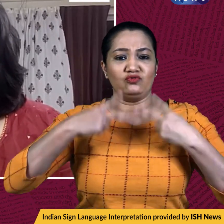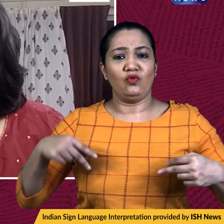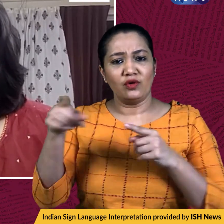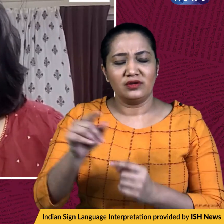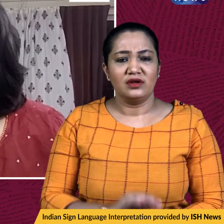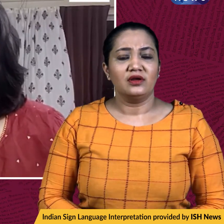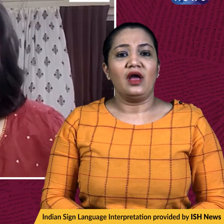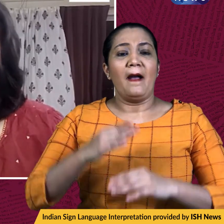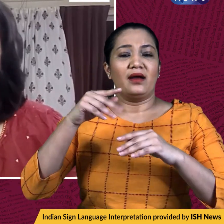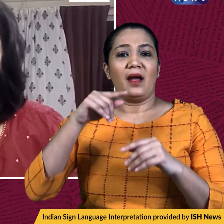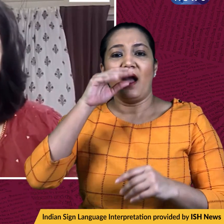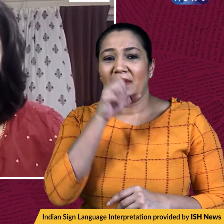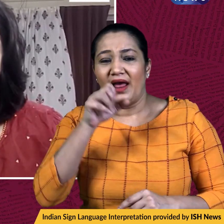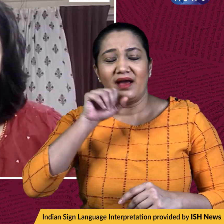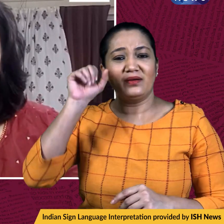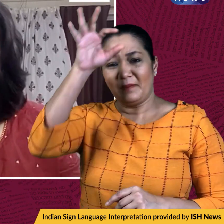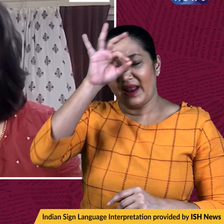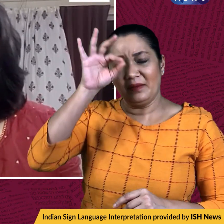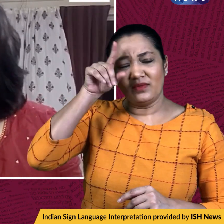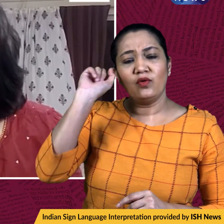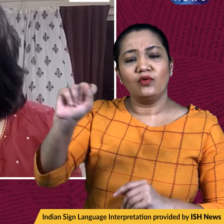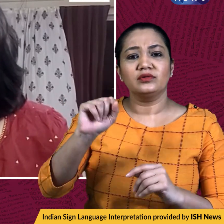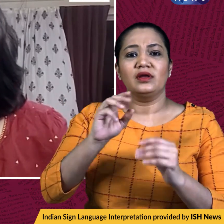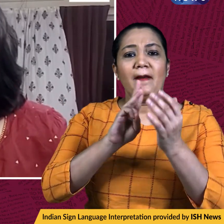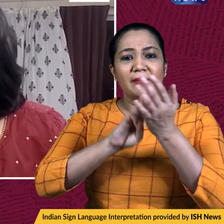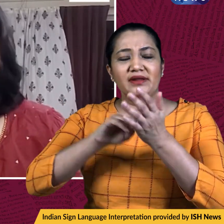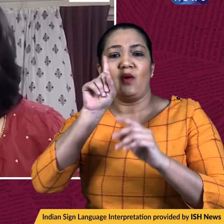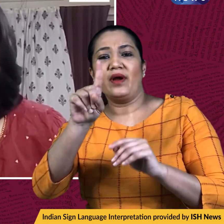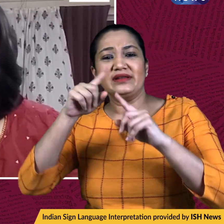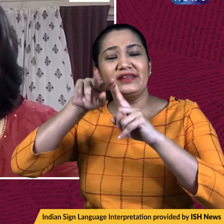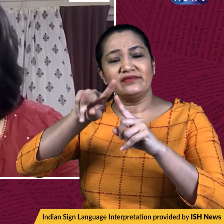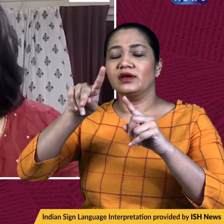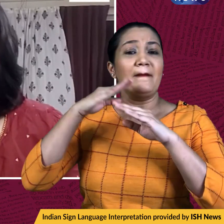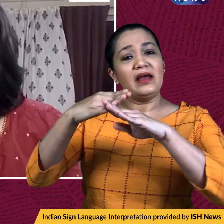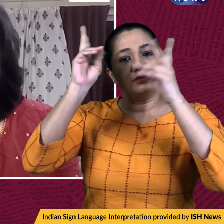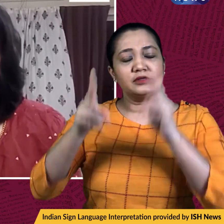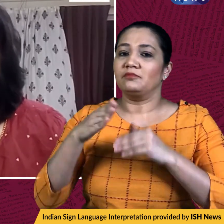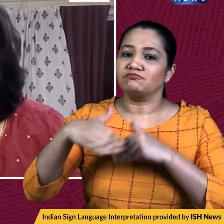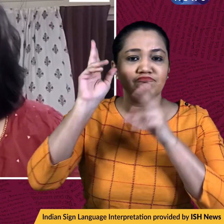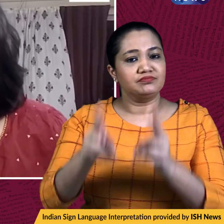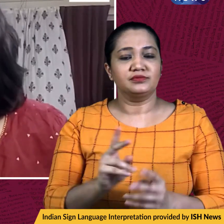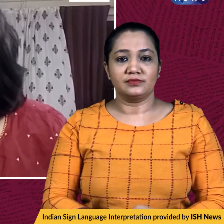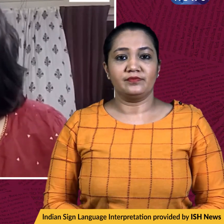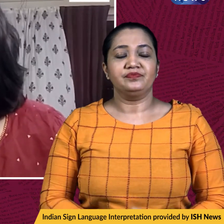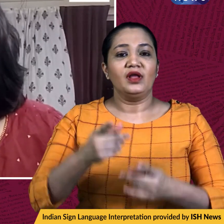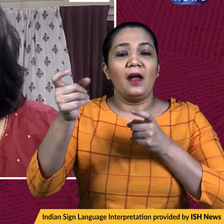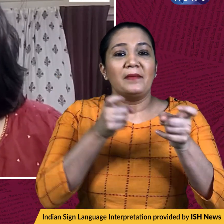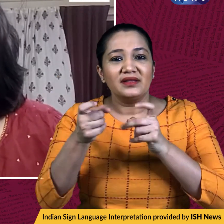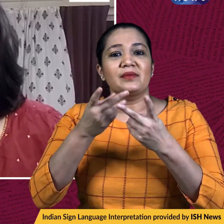upheld the ban on Malayalam news channel Media One TV. It dismissed the appeals of the management and journalists who had